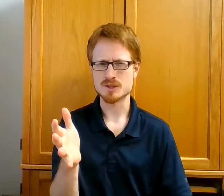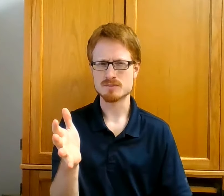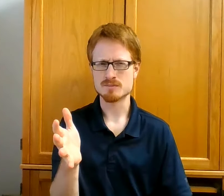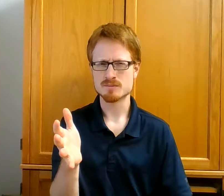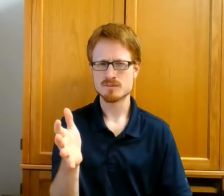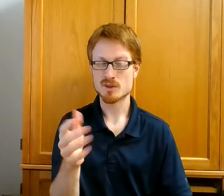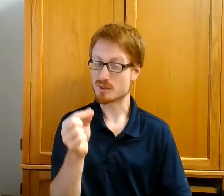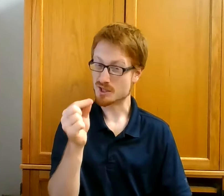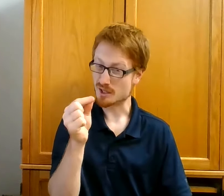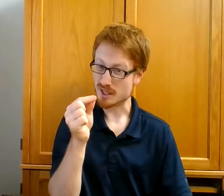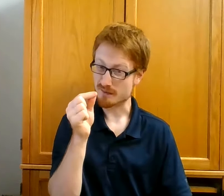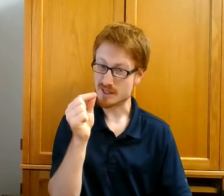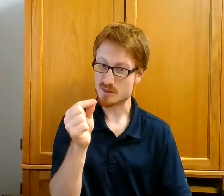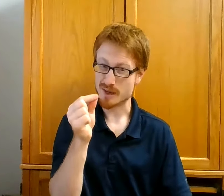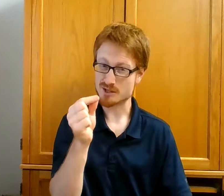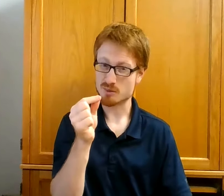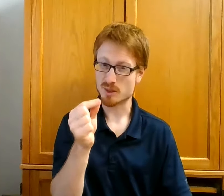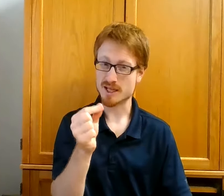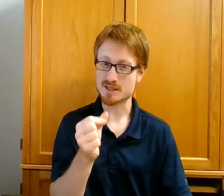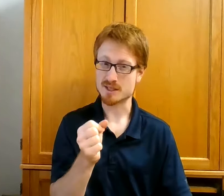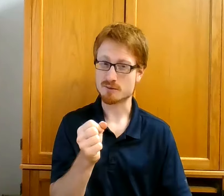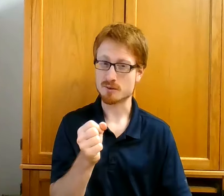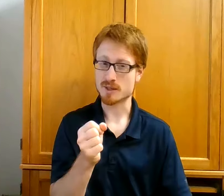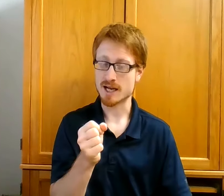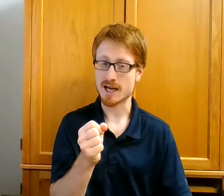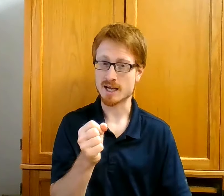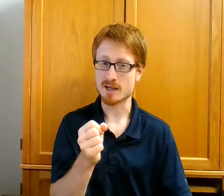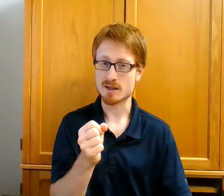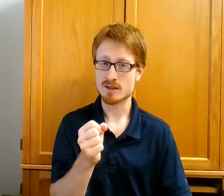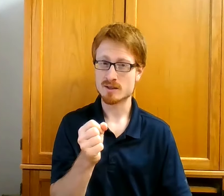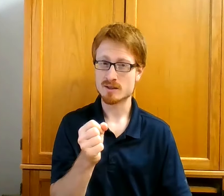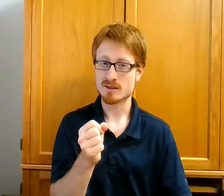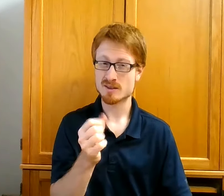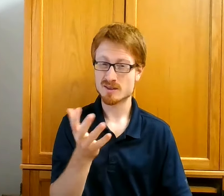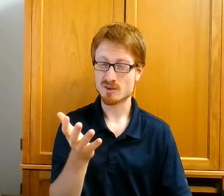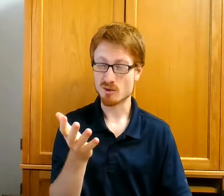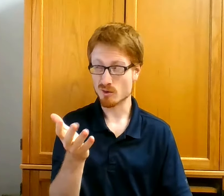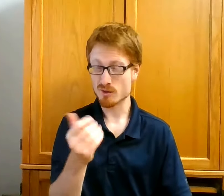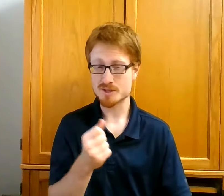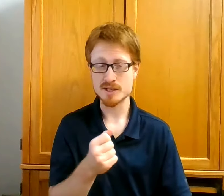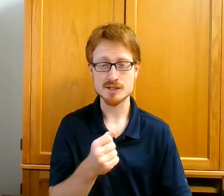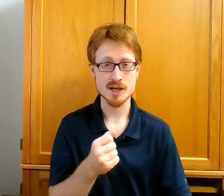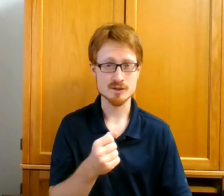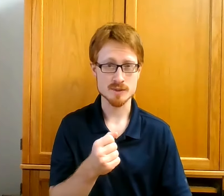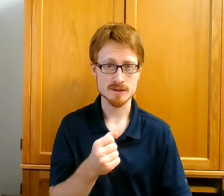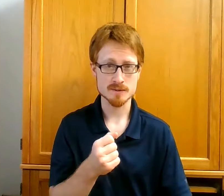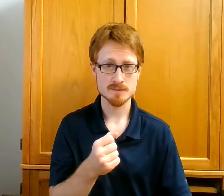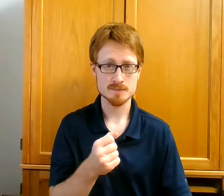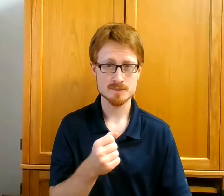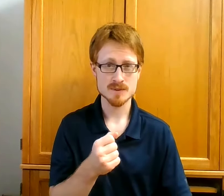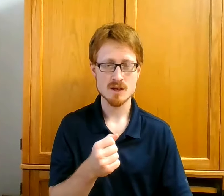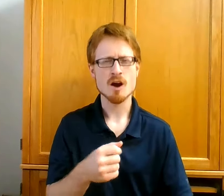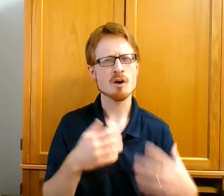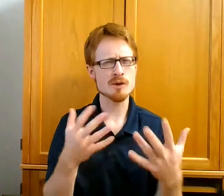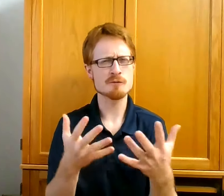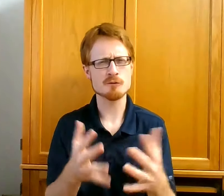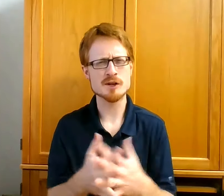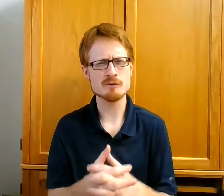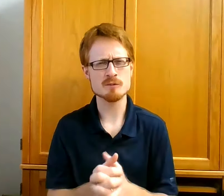the result of a special blessing from God, or is it a judgment? Are we free from